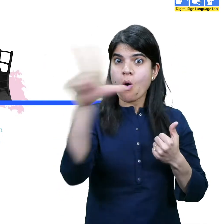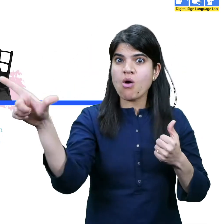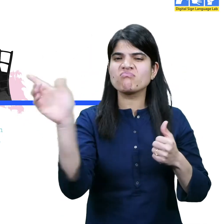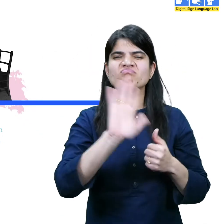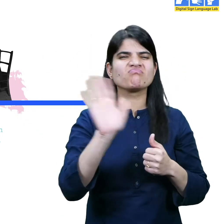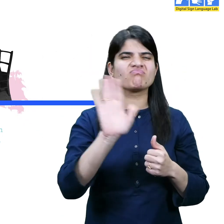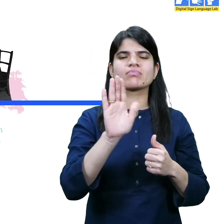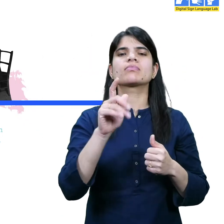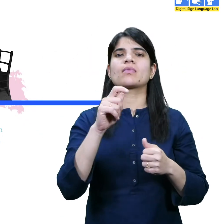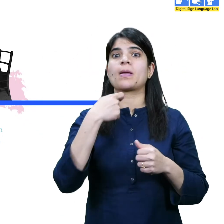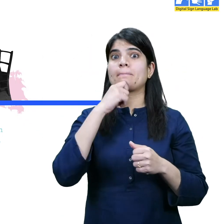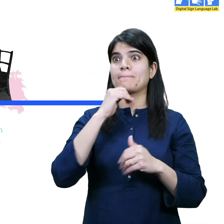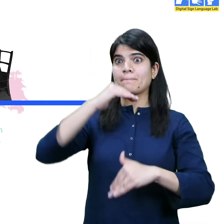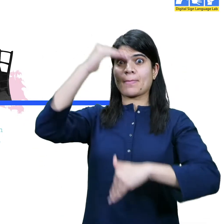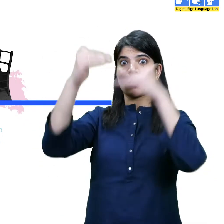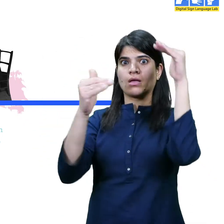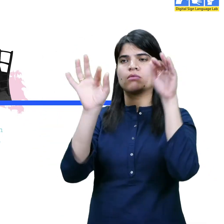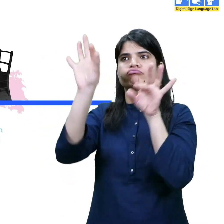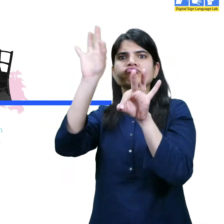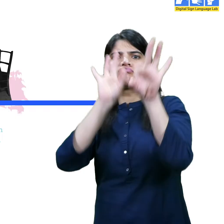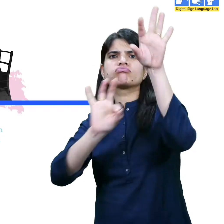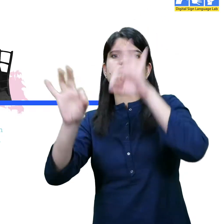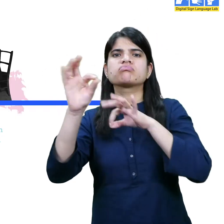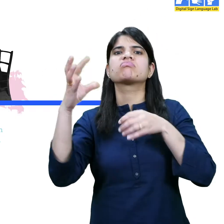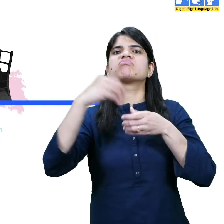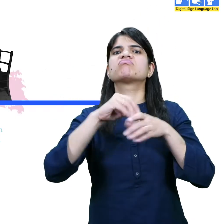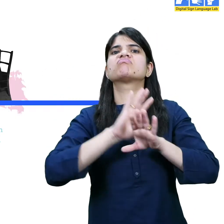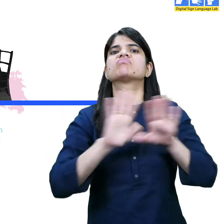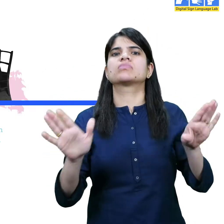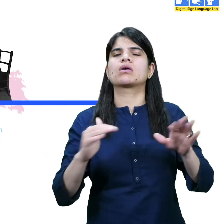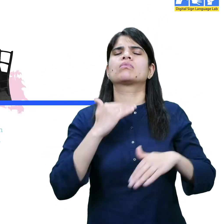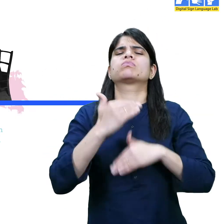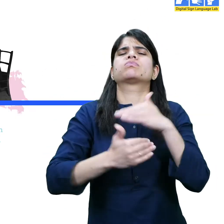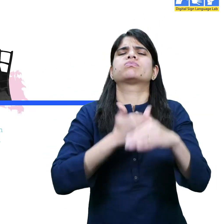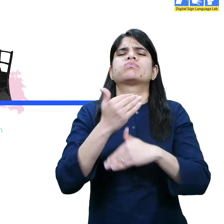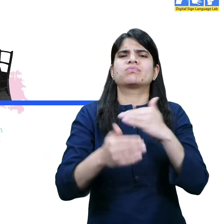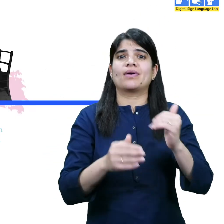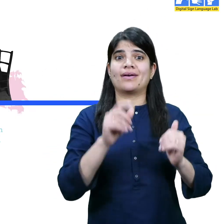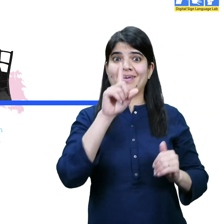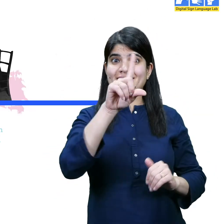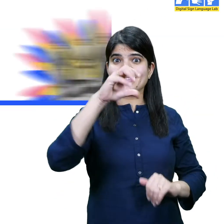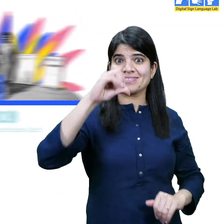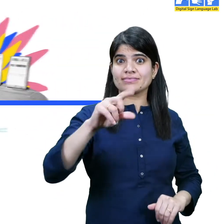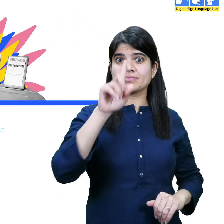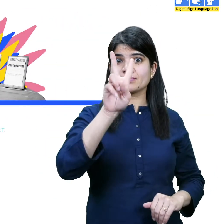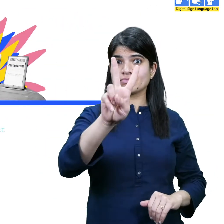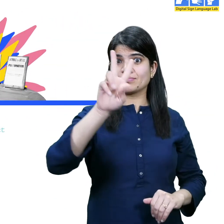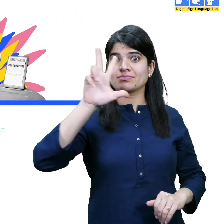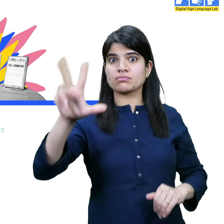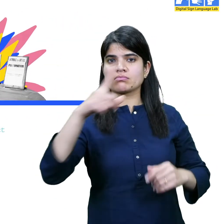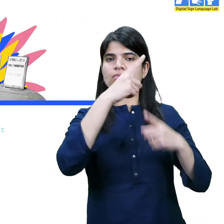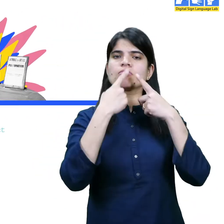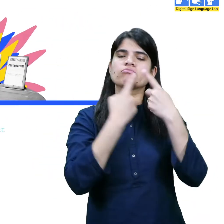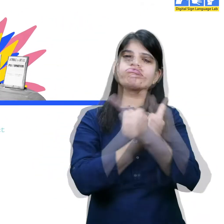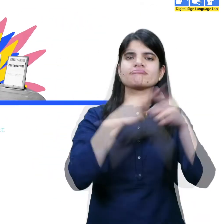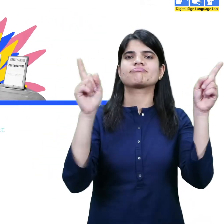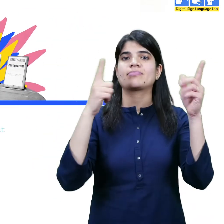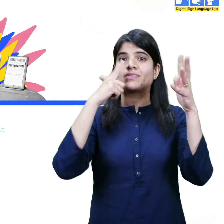it was only some women of a certain age and circumstance. It wasn't until 1928 that all